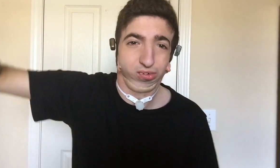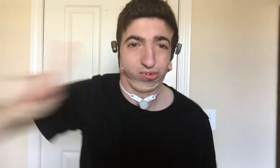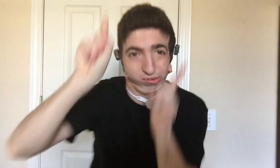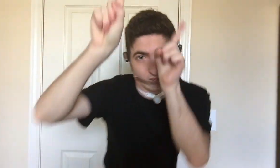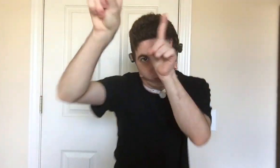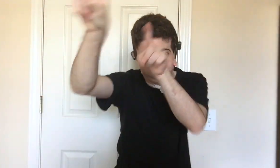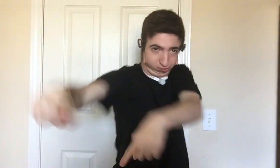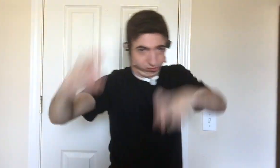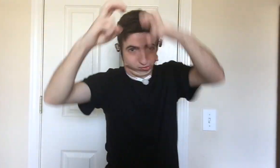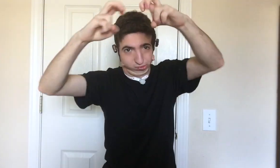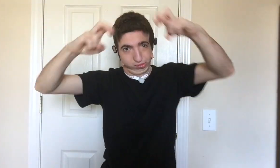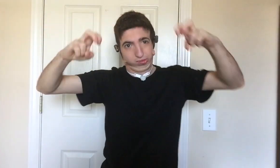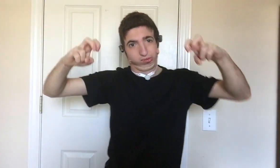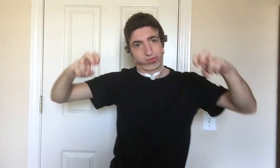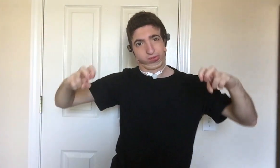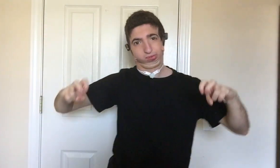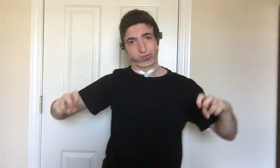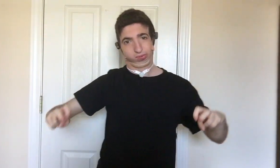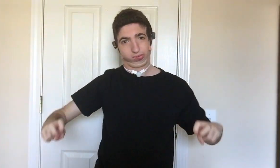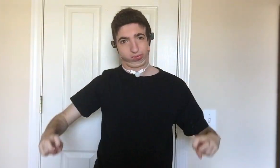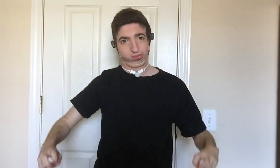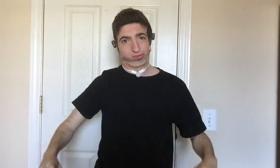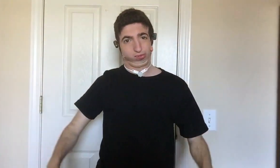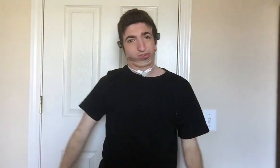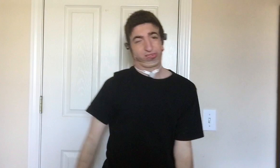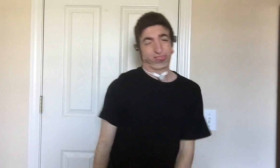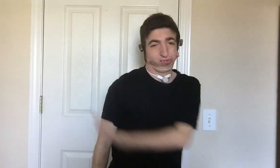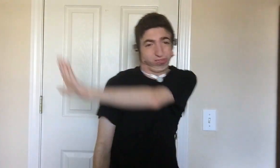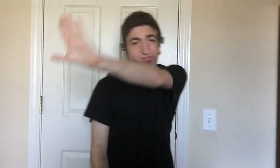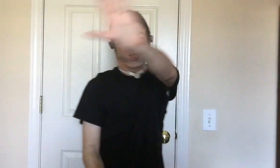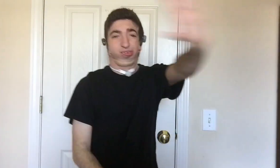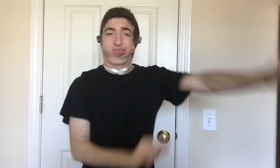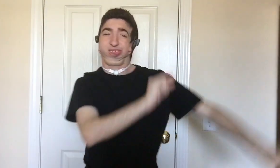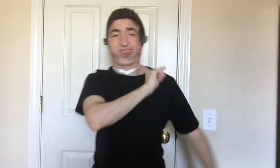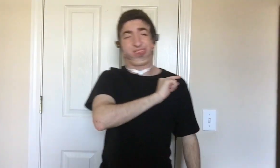for the castle They wanna make me their queen